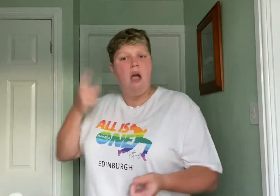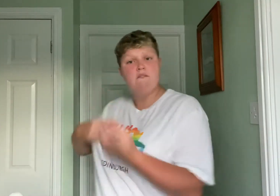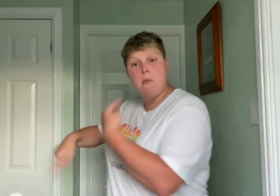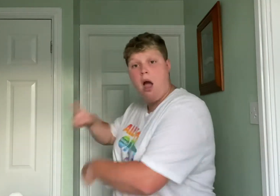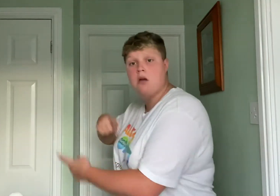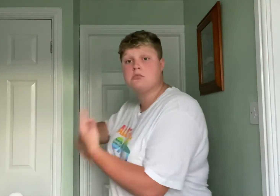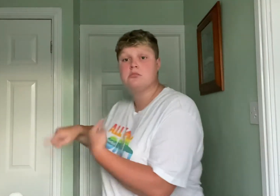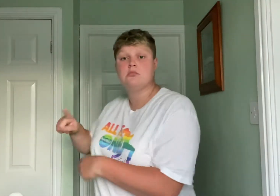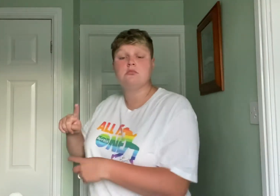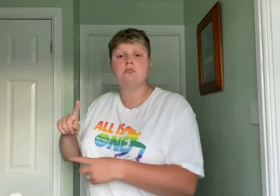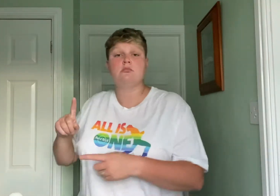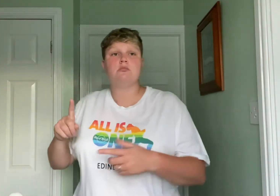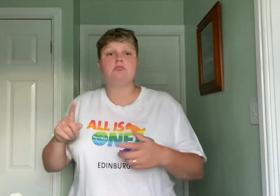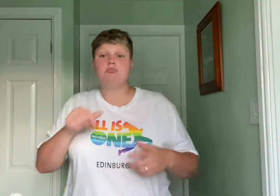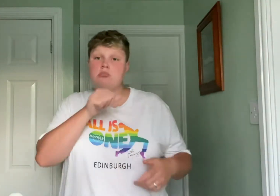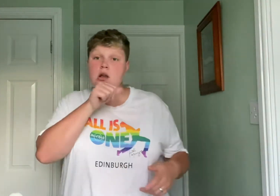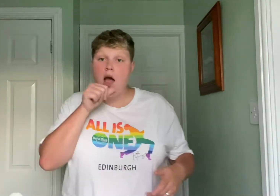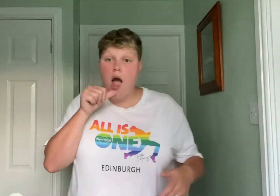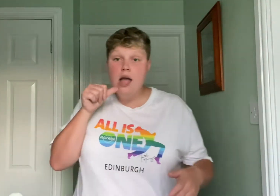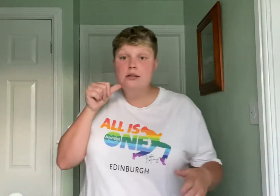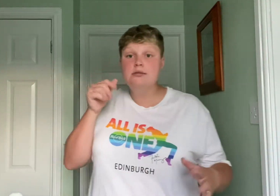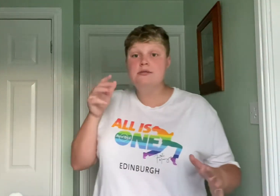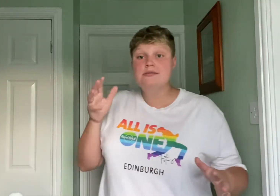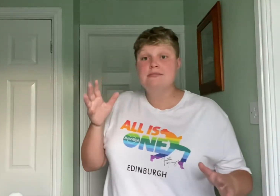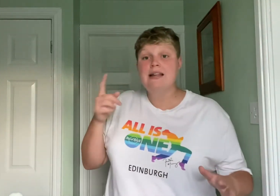nice, easy.